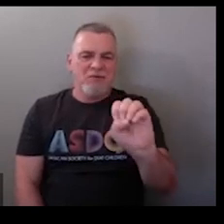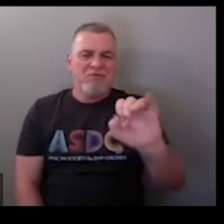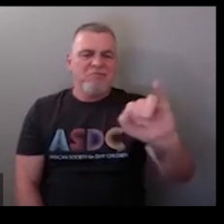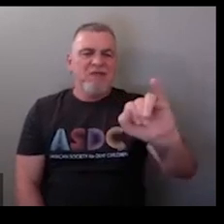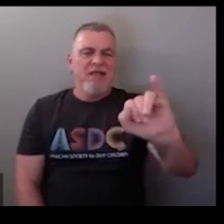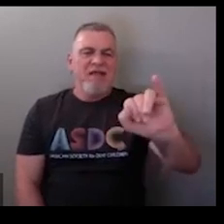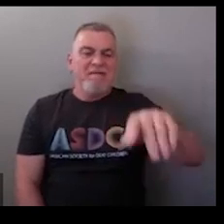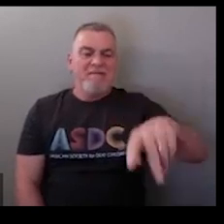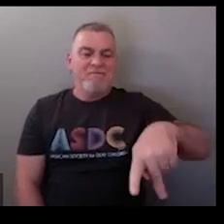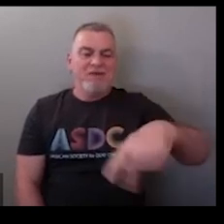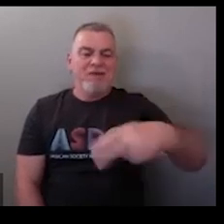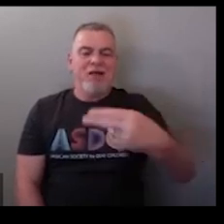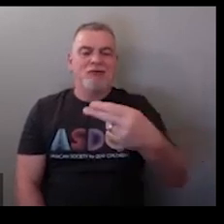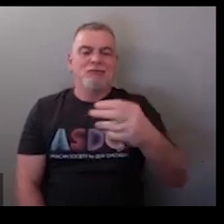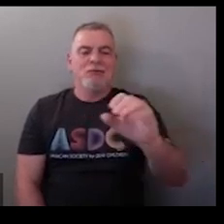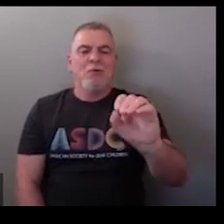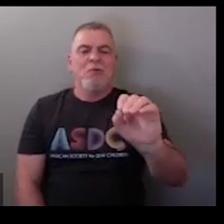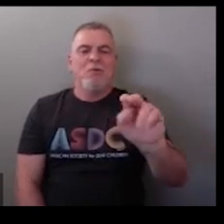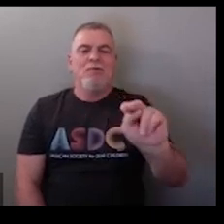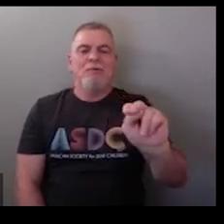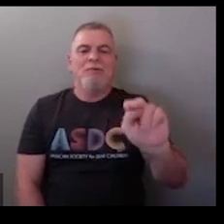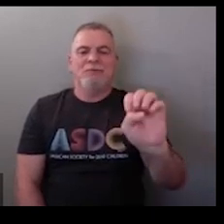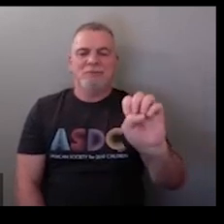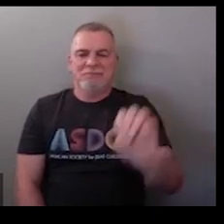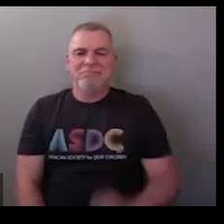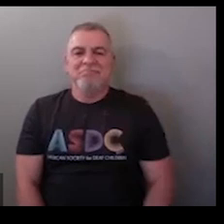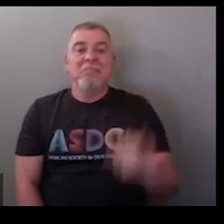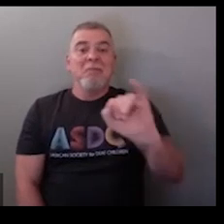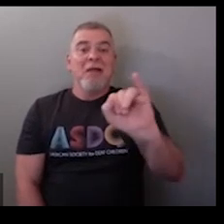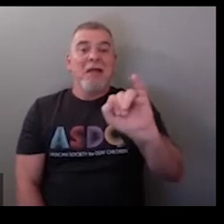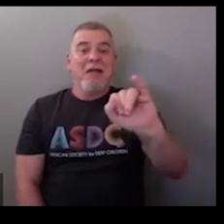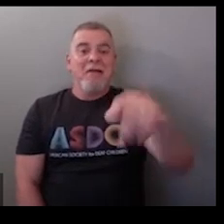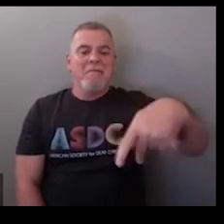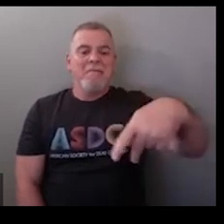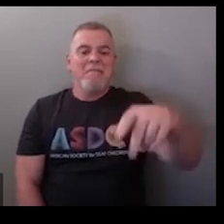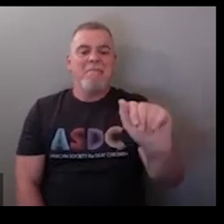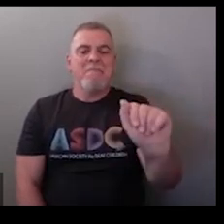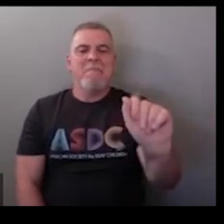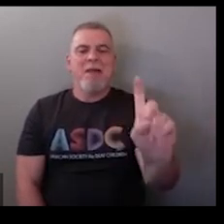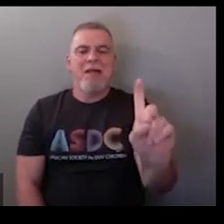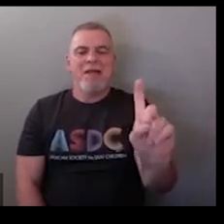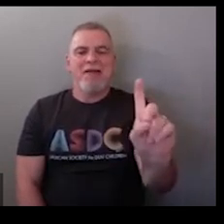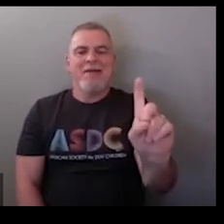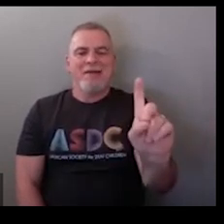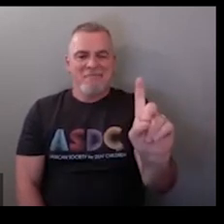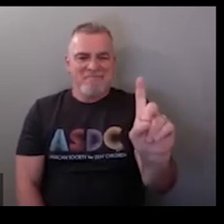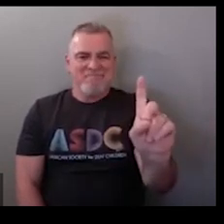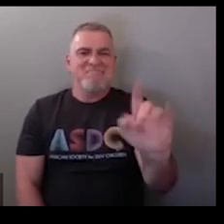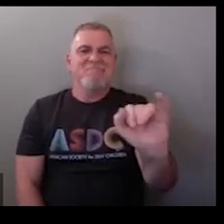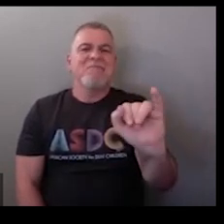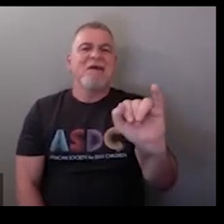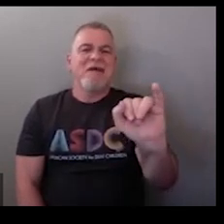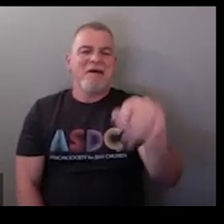iphone so i p h o n e an ipad for